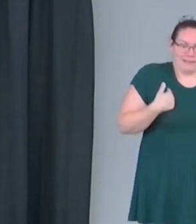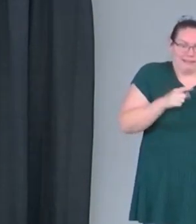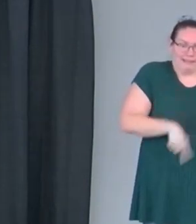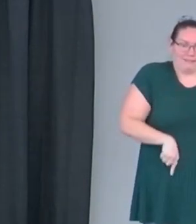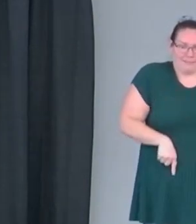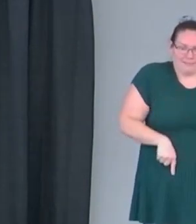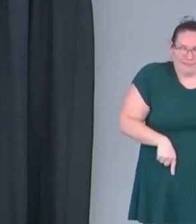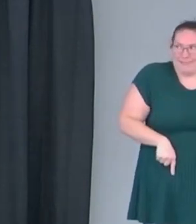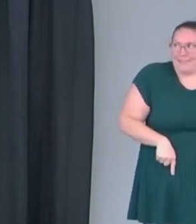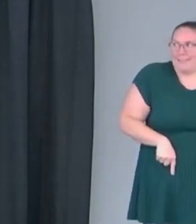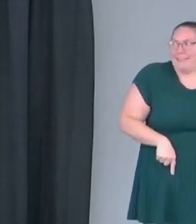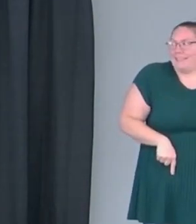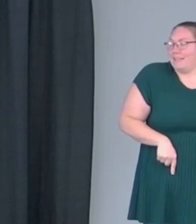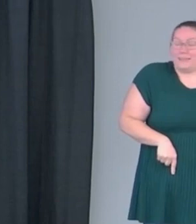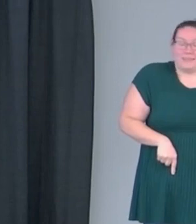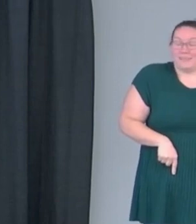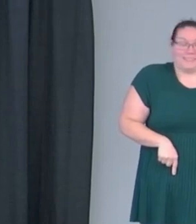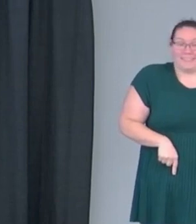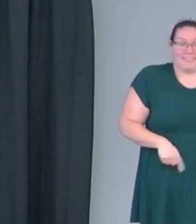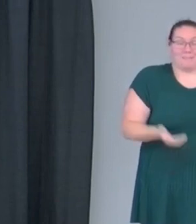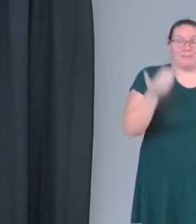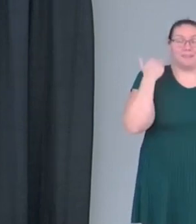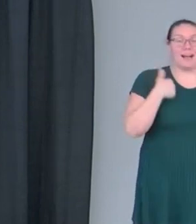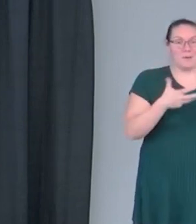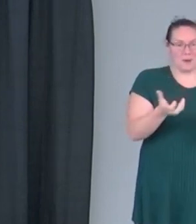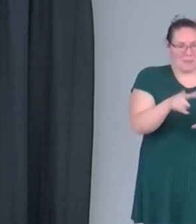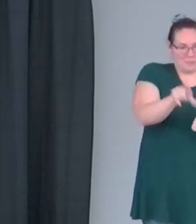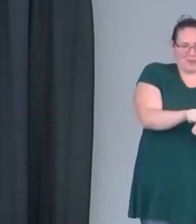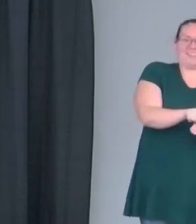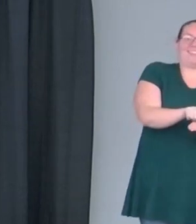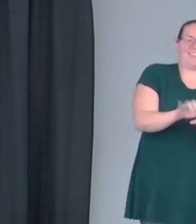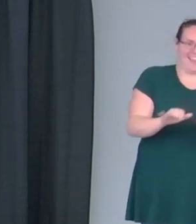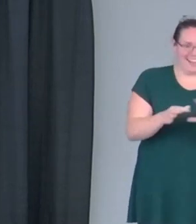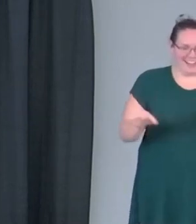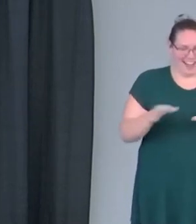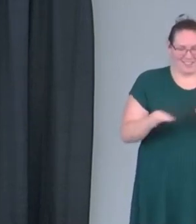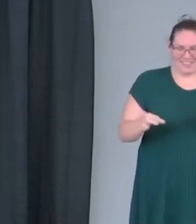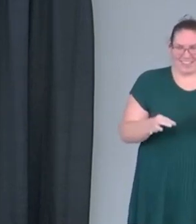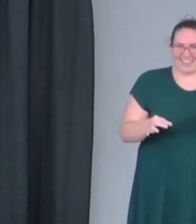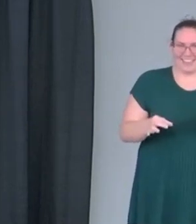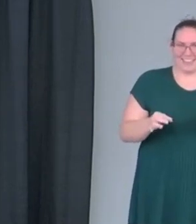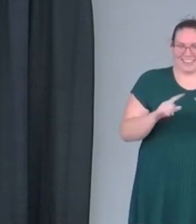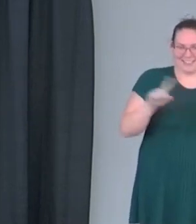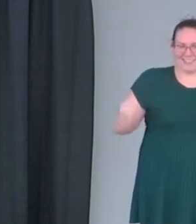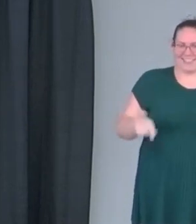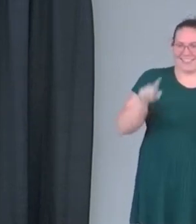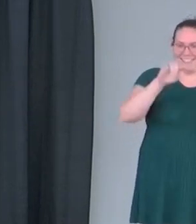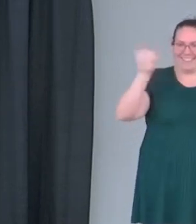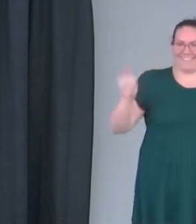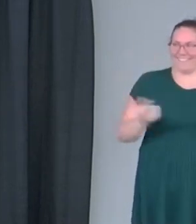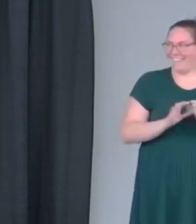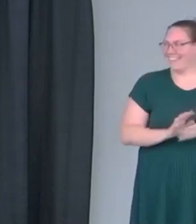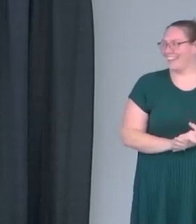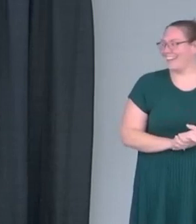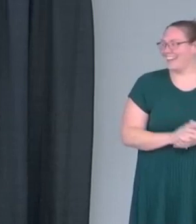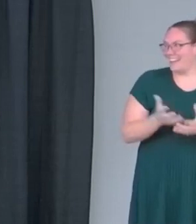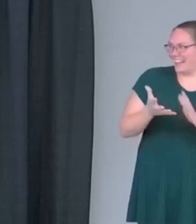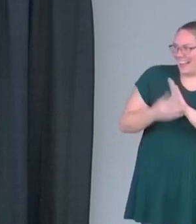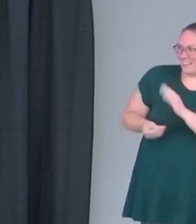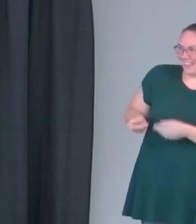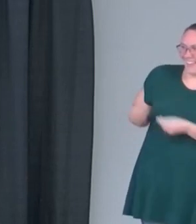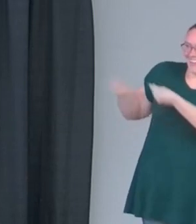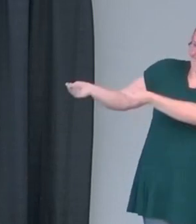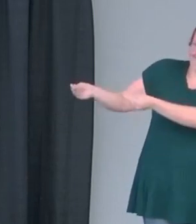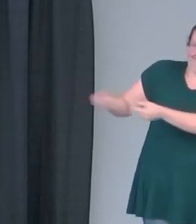rad, because I would like to print that out and make sure that we give Wesley a copy of that